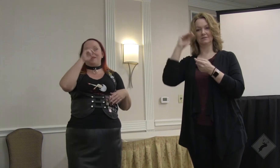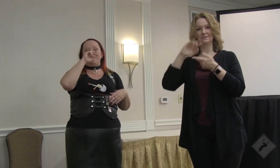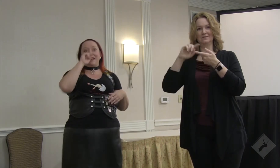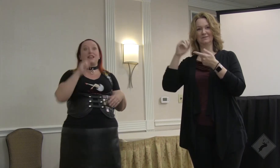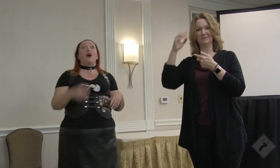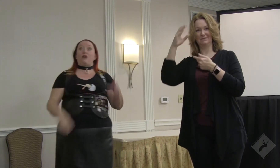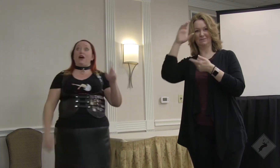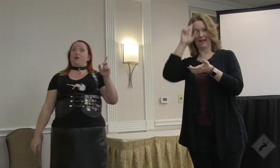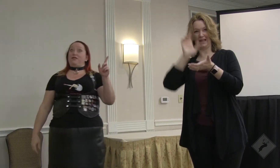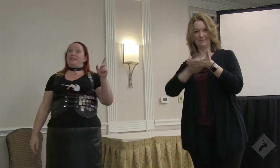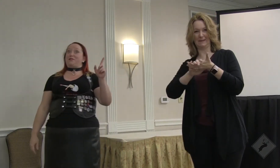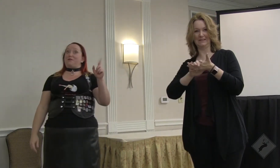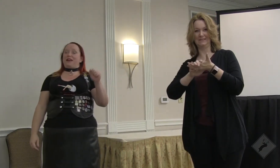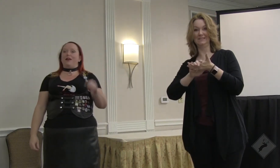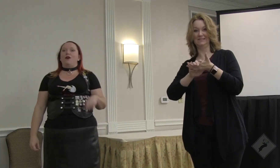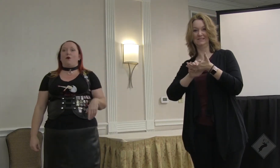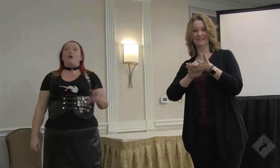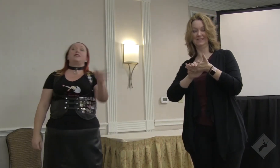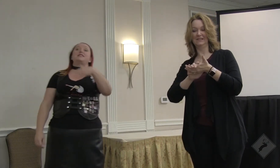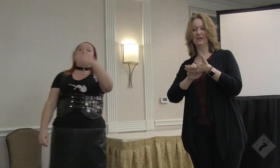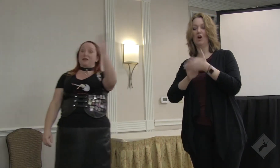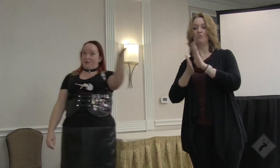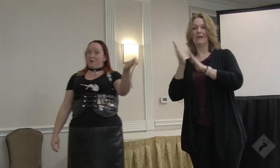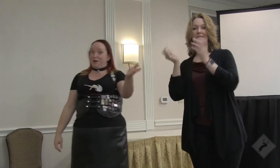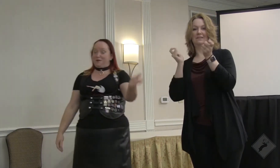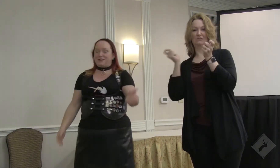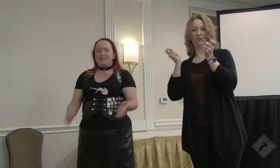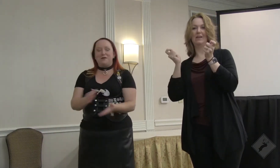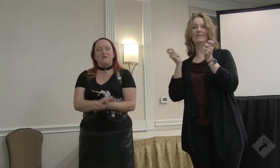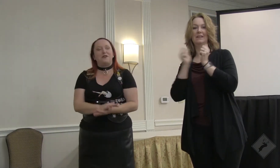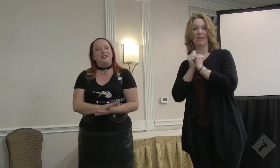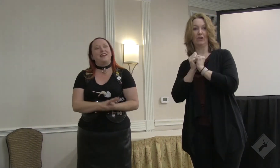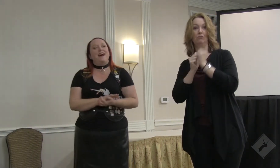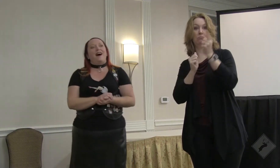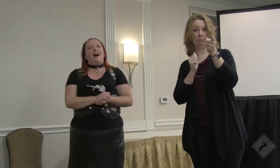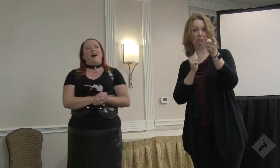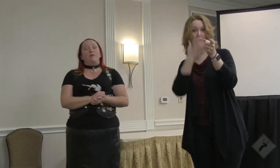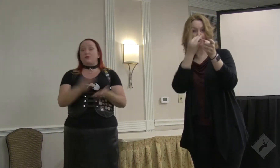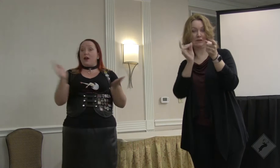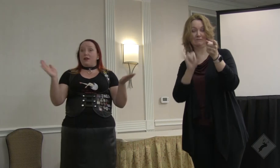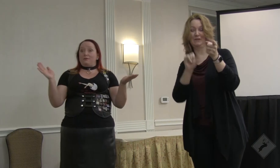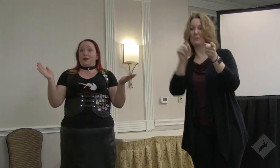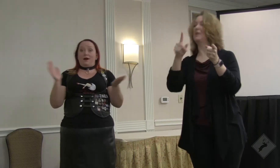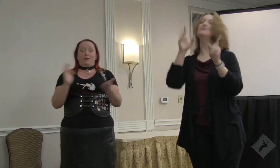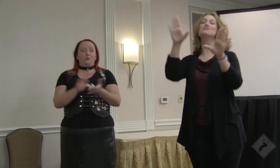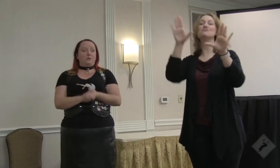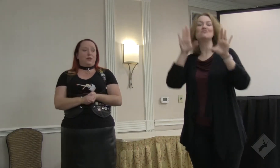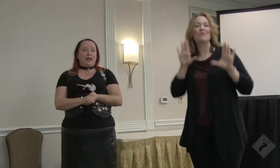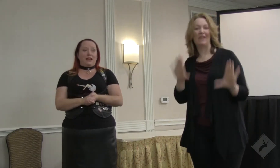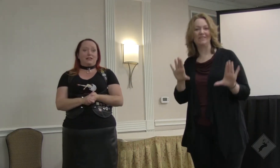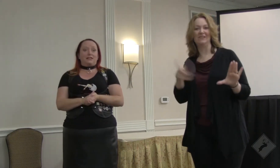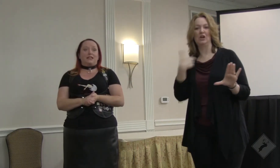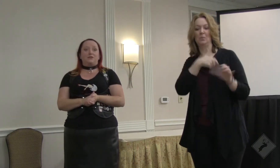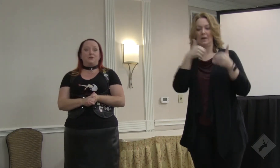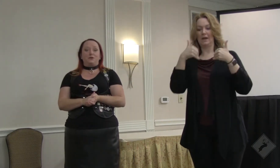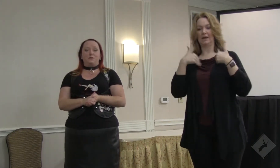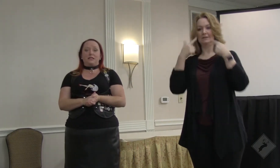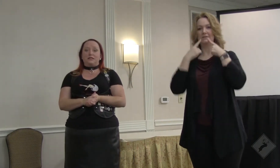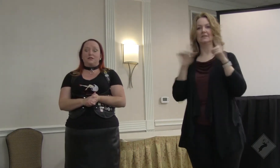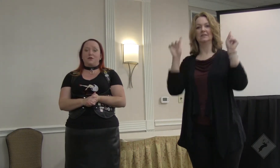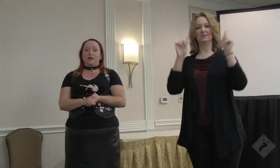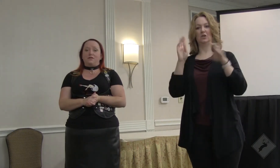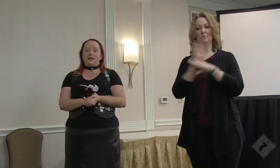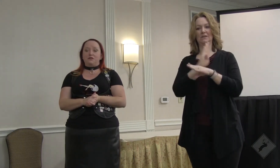see someone in the back, like, oh yeah, I've heard this already, or it's something they would be interested in doing. Very good. It was great. We had a successful